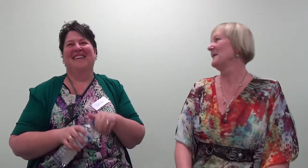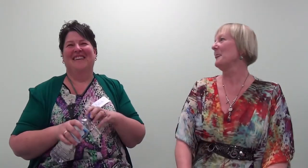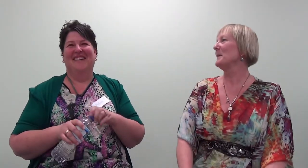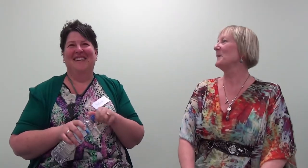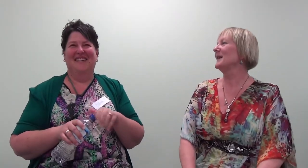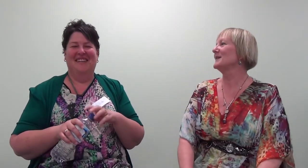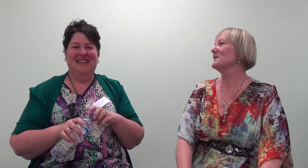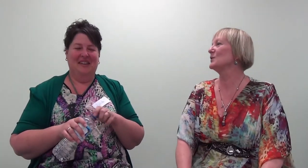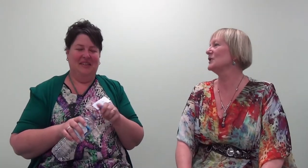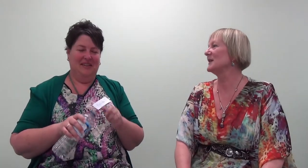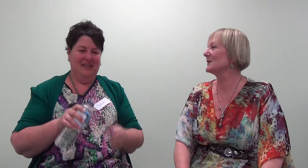but it's more gentle